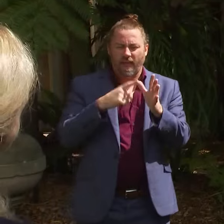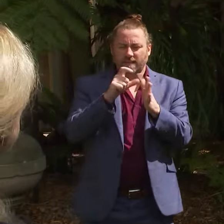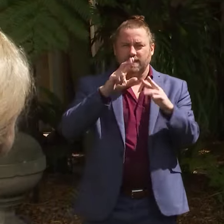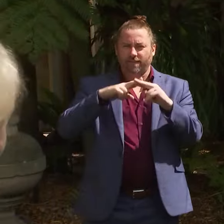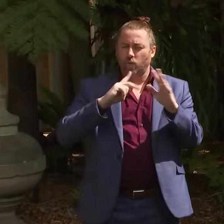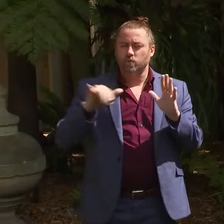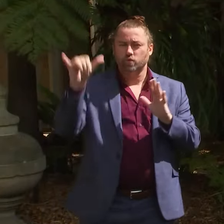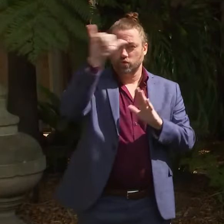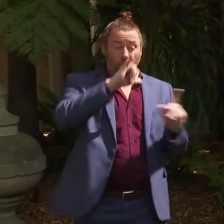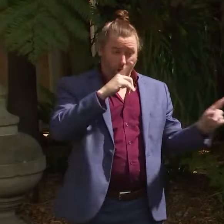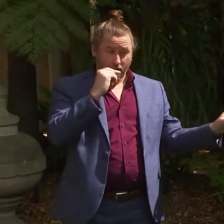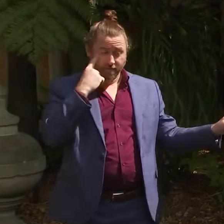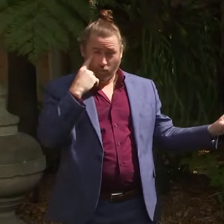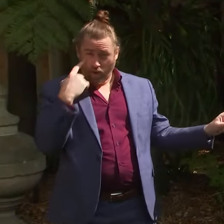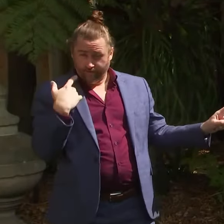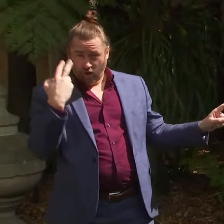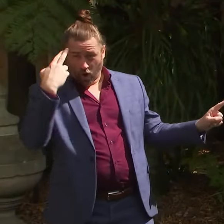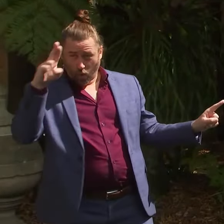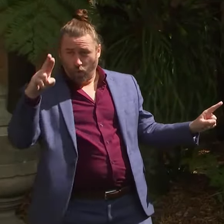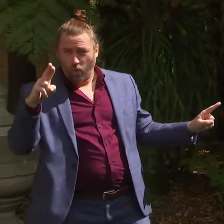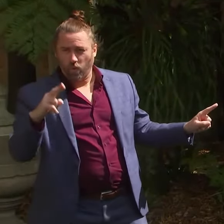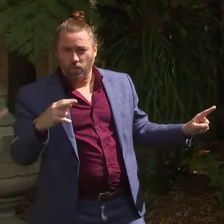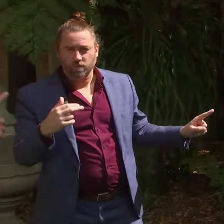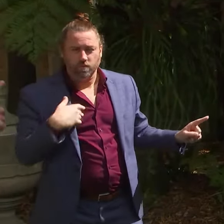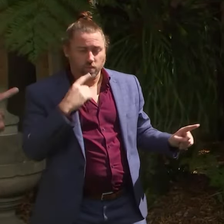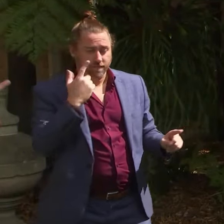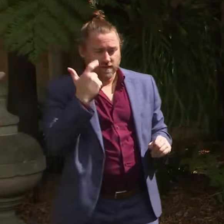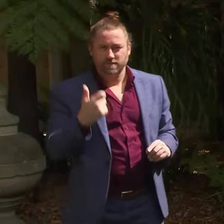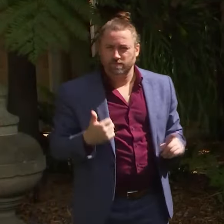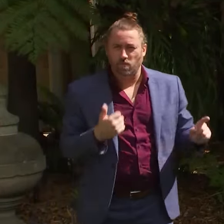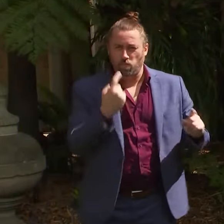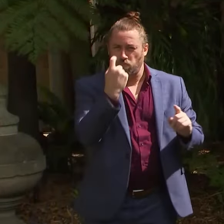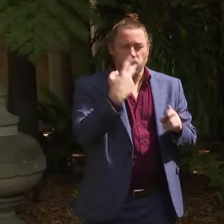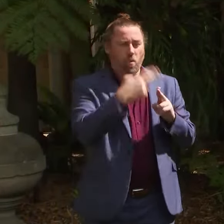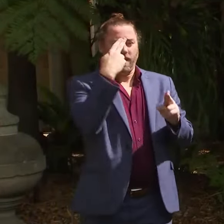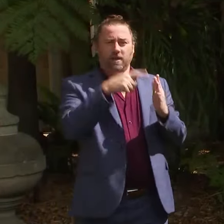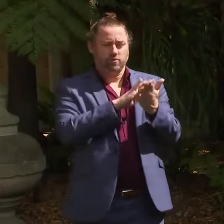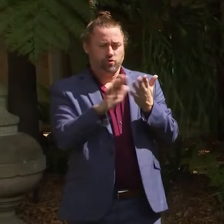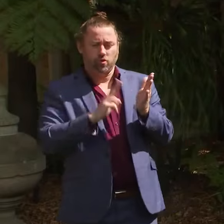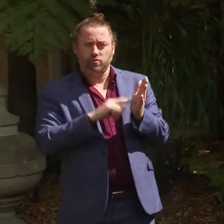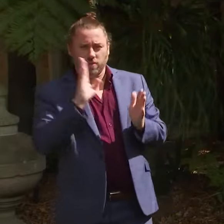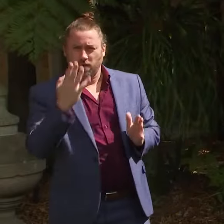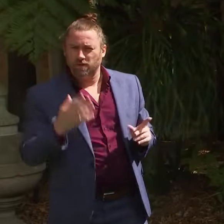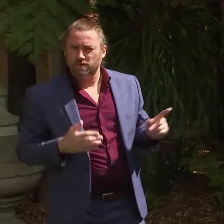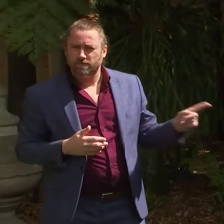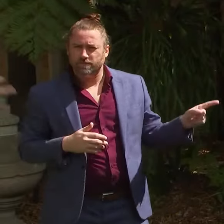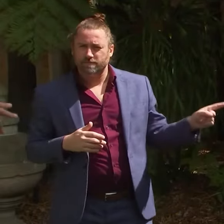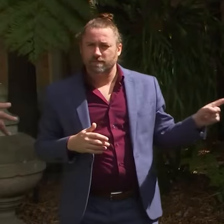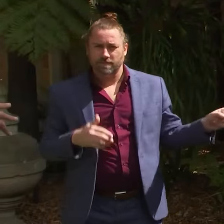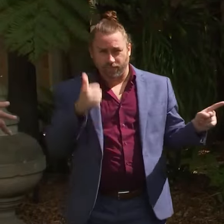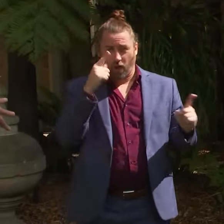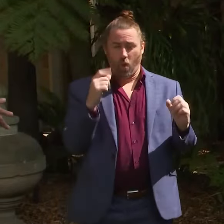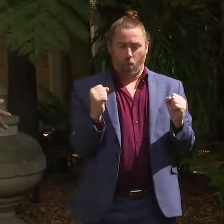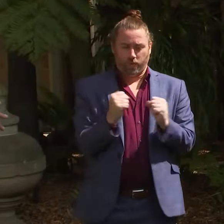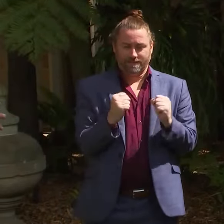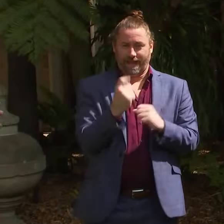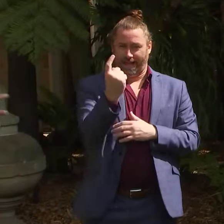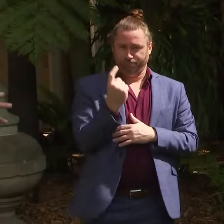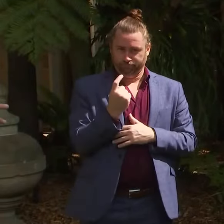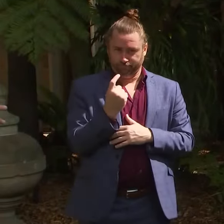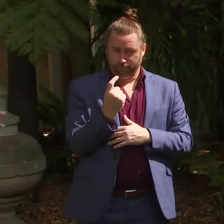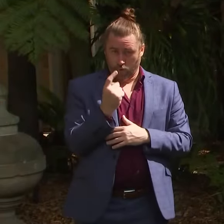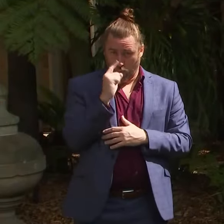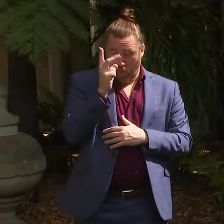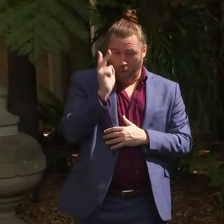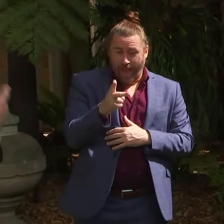I can check whether we've got the specific, um, places. Thanks. Sorry, very briefly, John. The head of the expected winter spike, and,